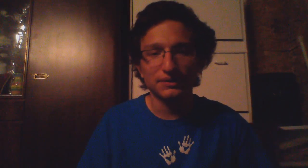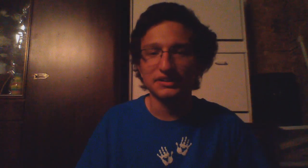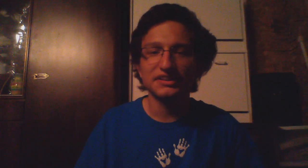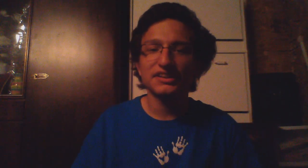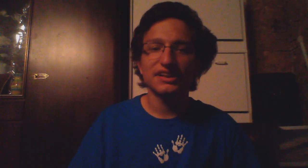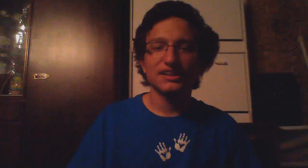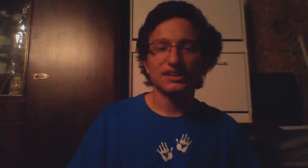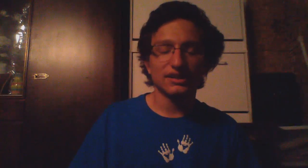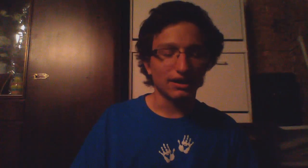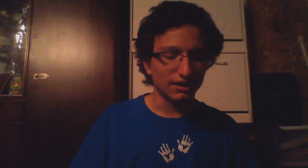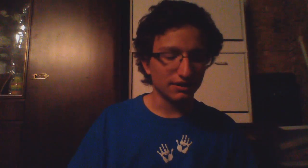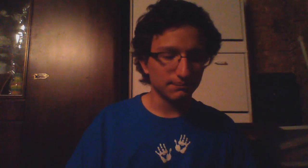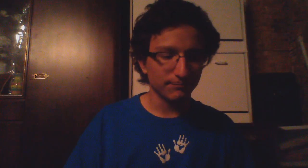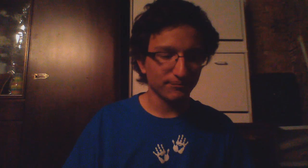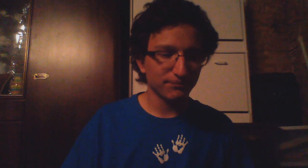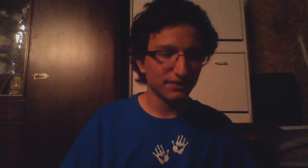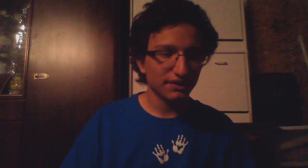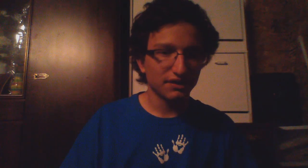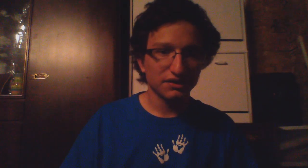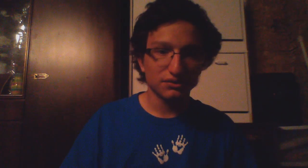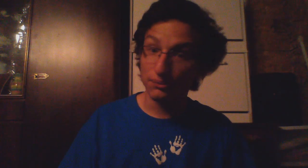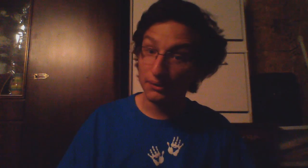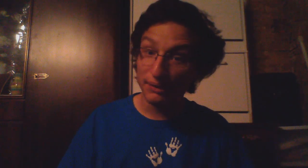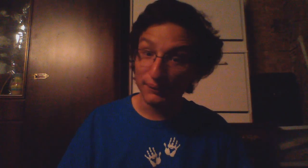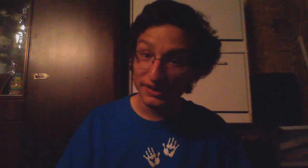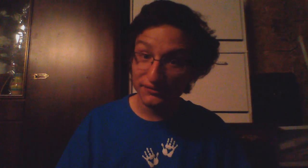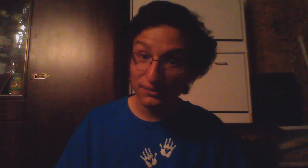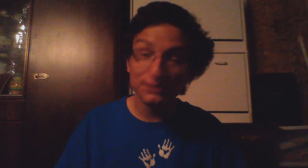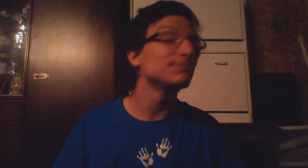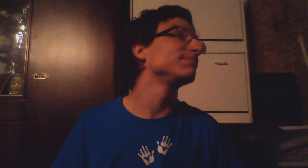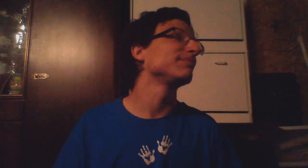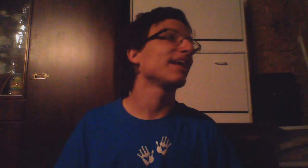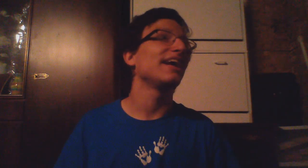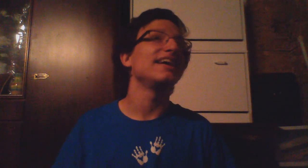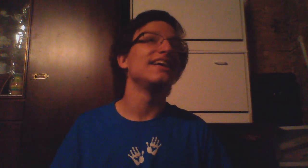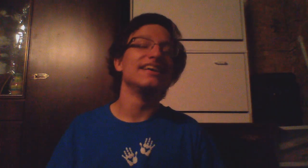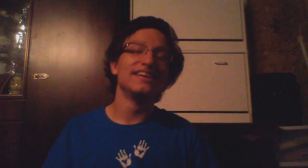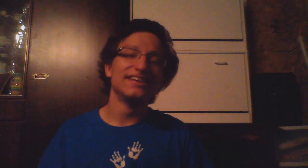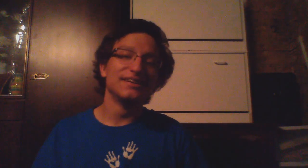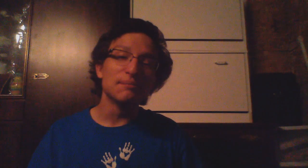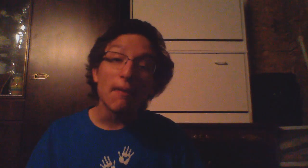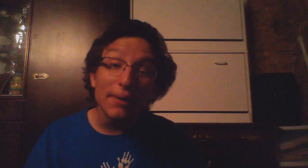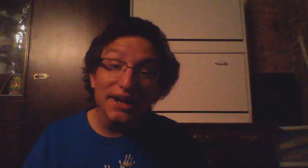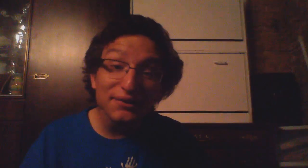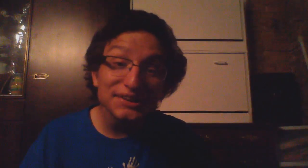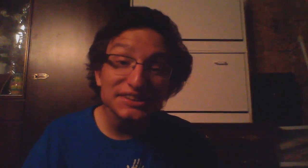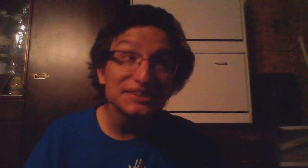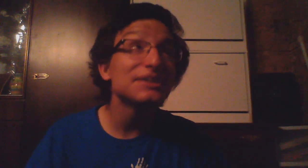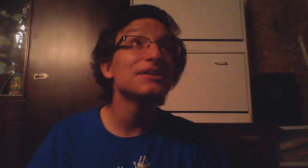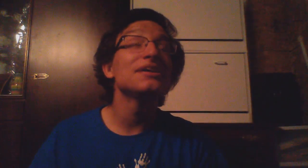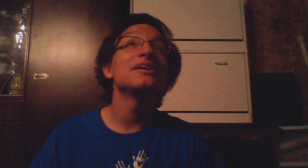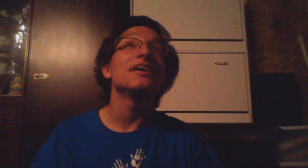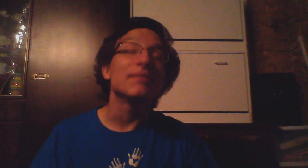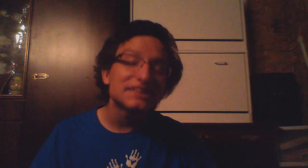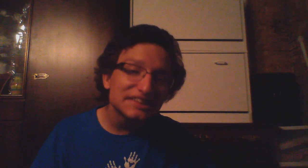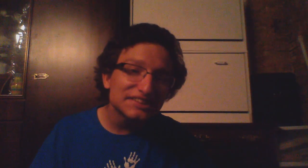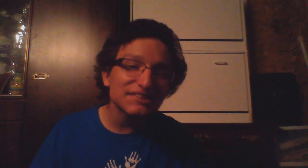wait um so what am I waiting for my parents and my sister